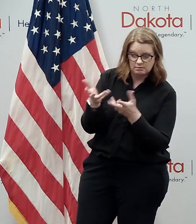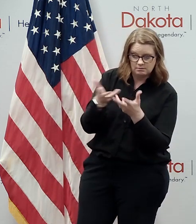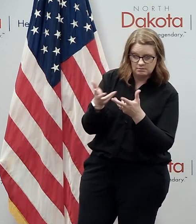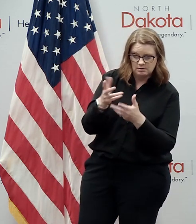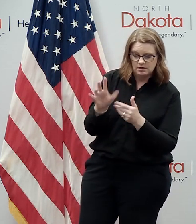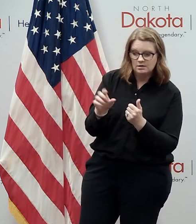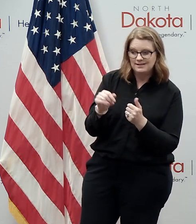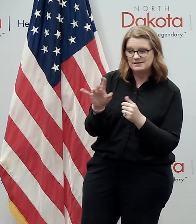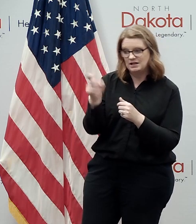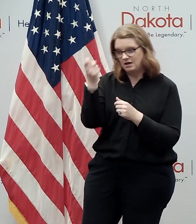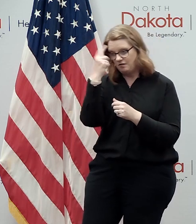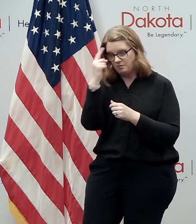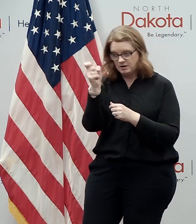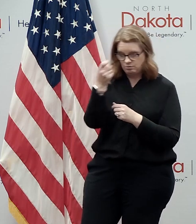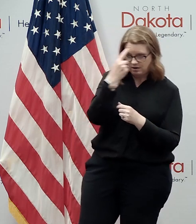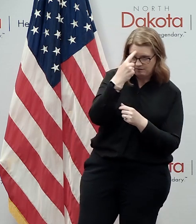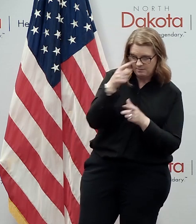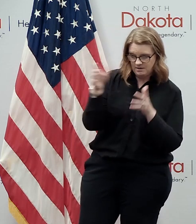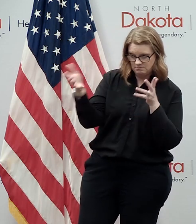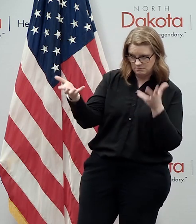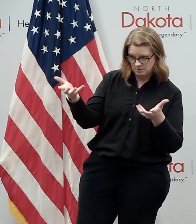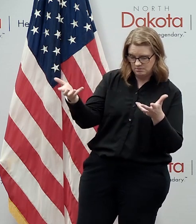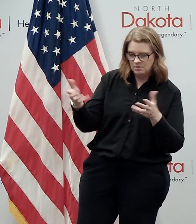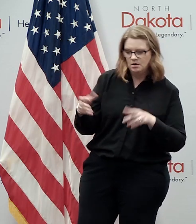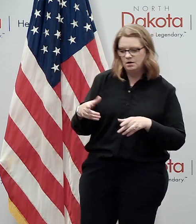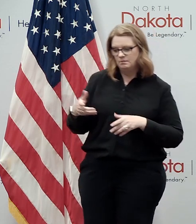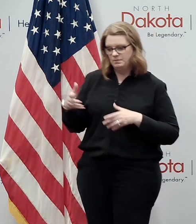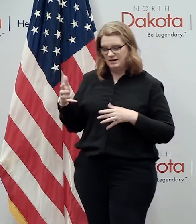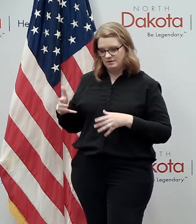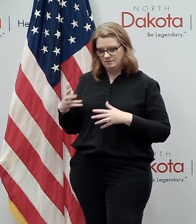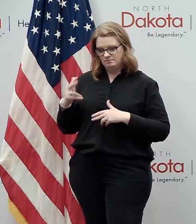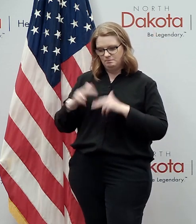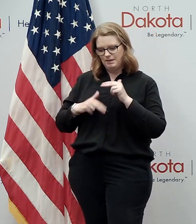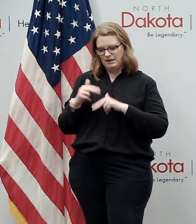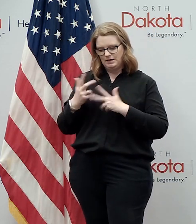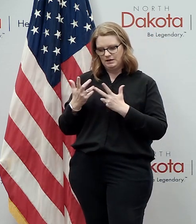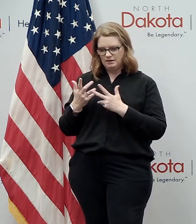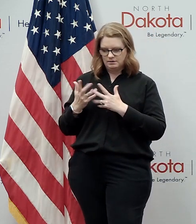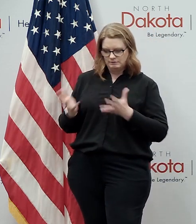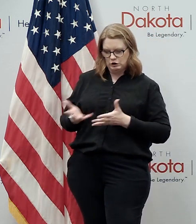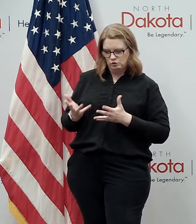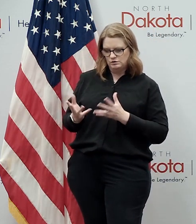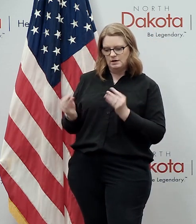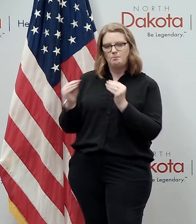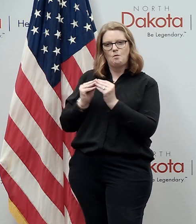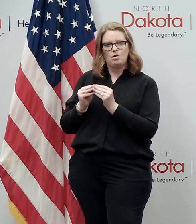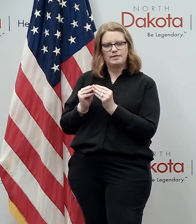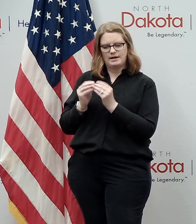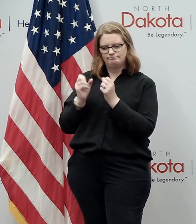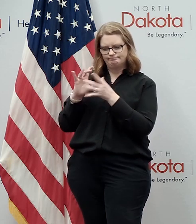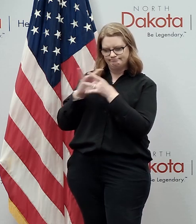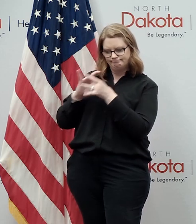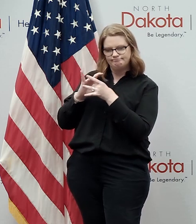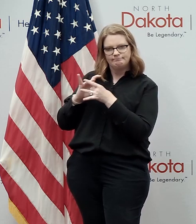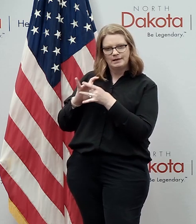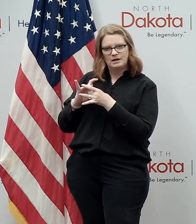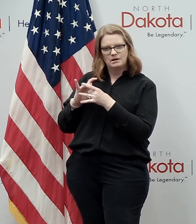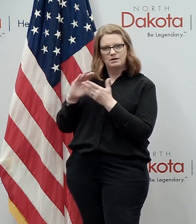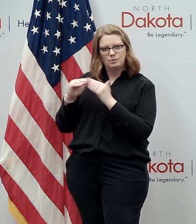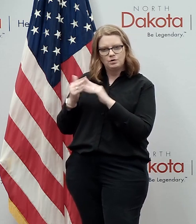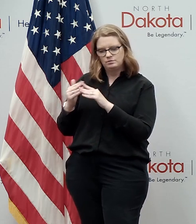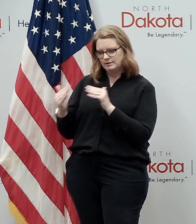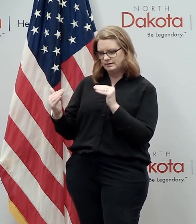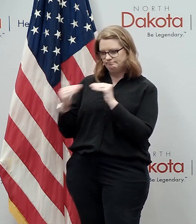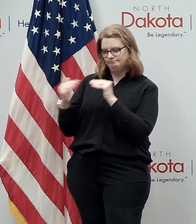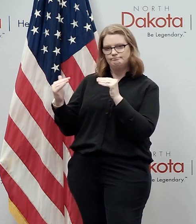government to a sovereign government when we're talking about uh you know building stronger uh communities uh with equality and justice that